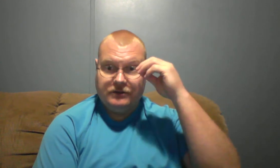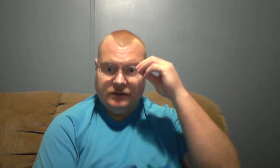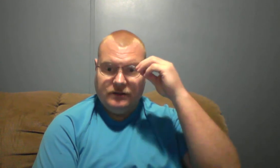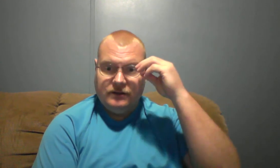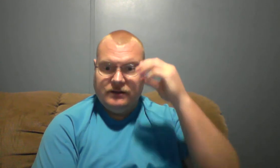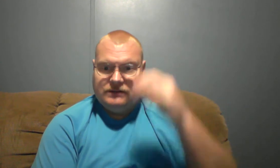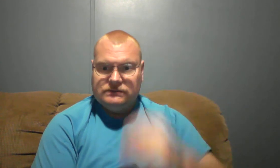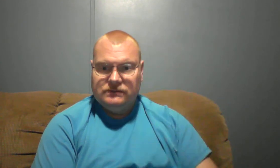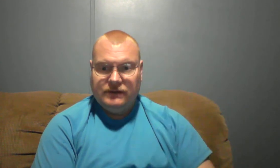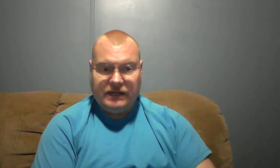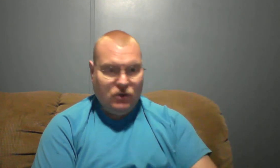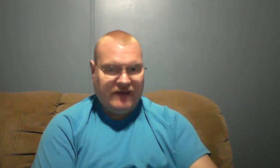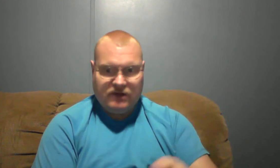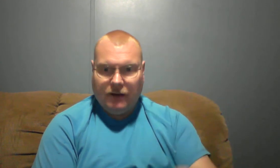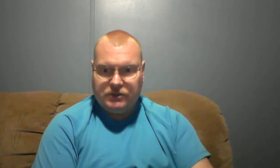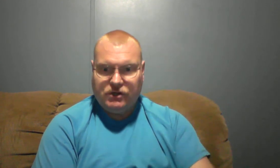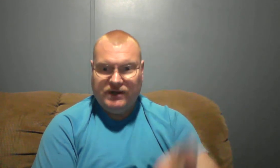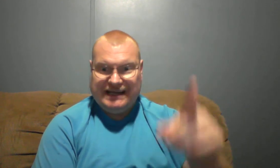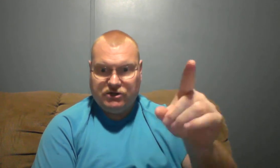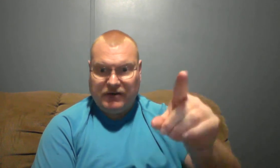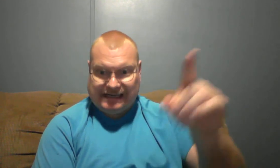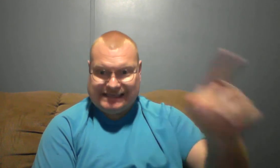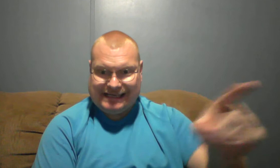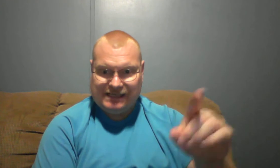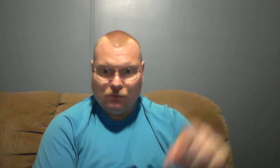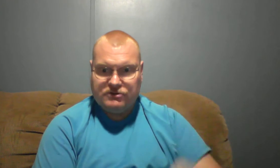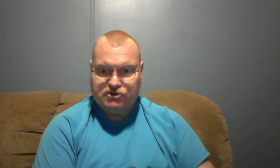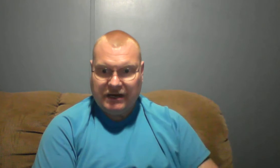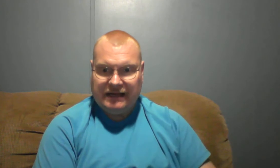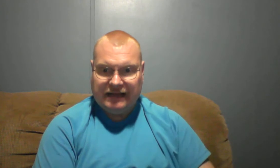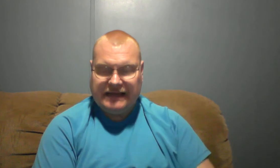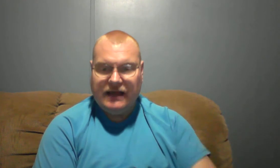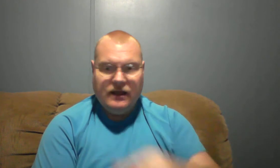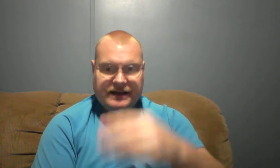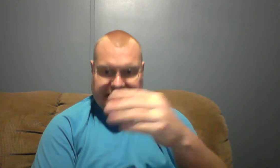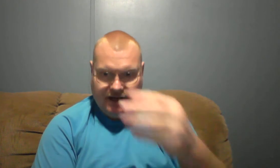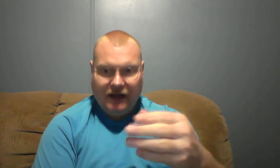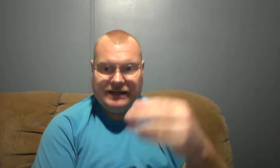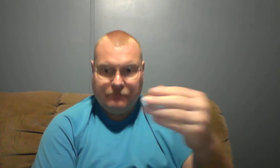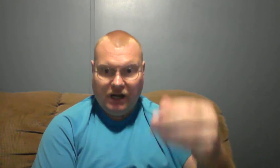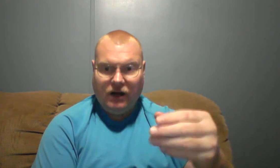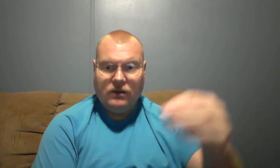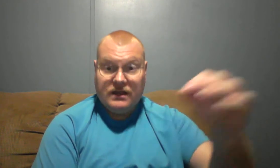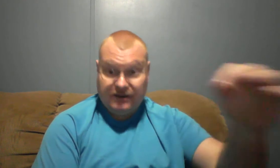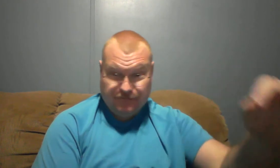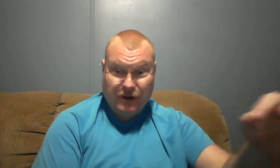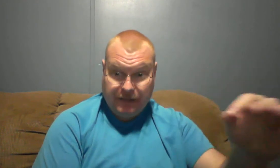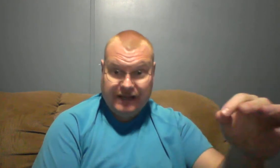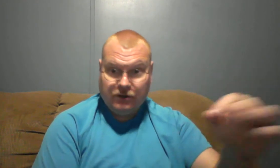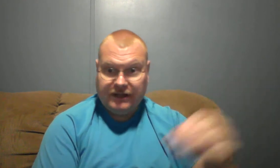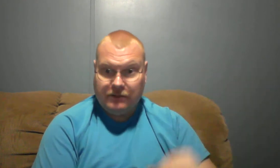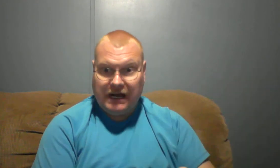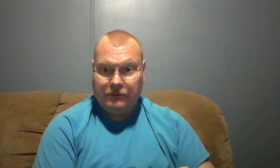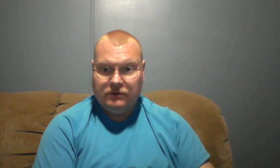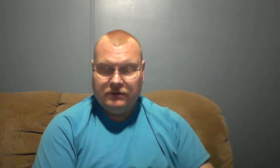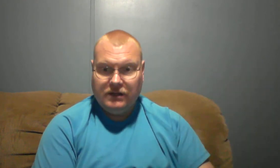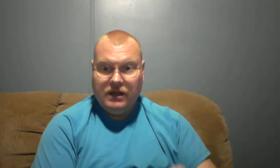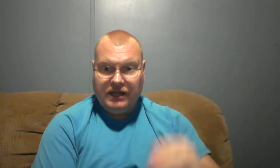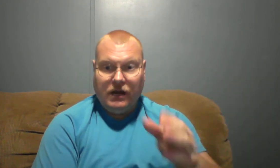and you have the opportunity to try to set someone straight like that, did not Paul confront Peter in the Bible? You know, when